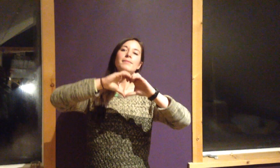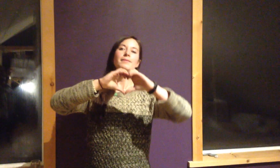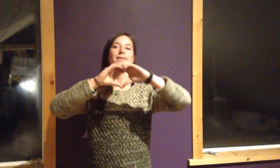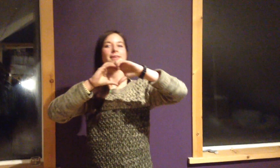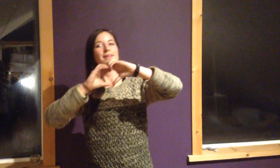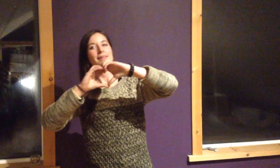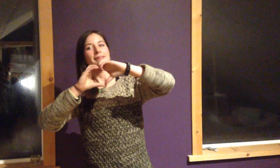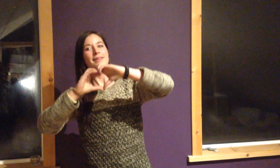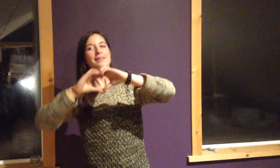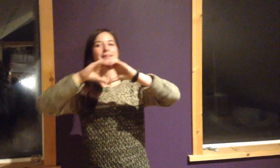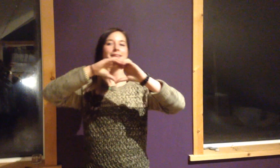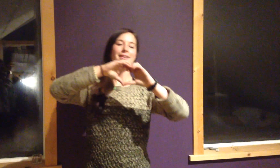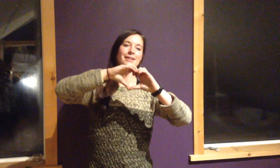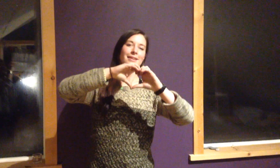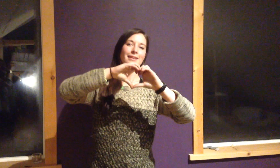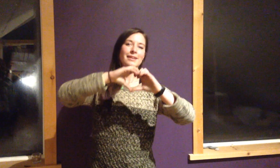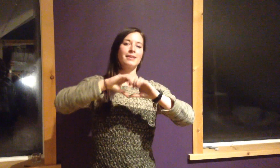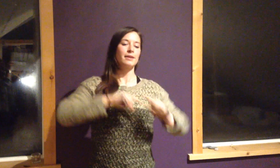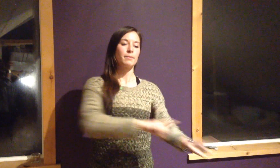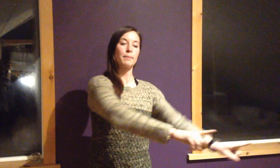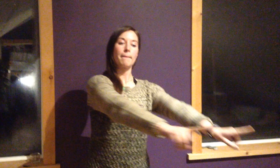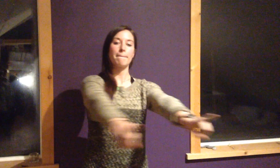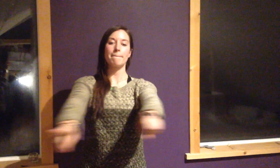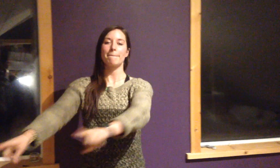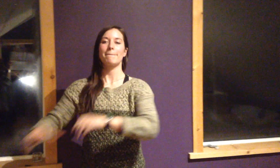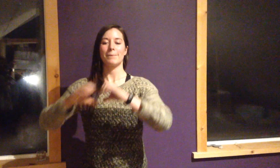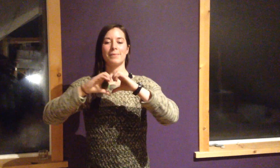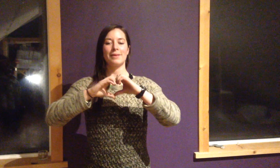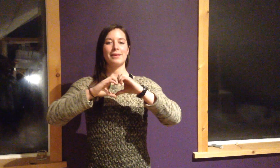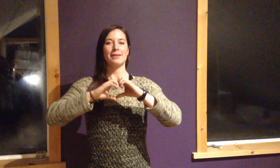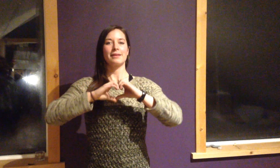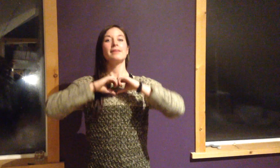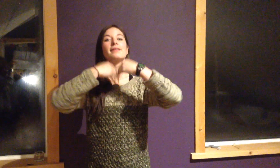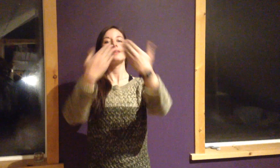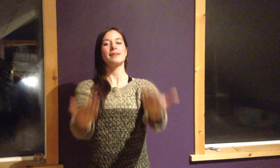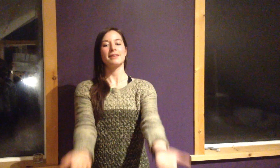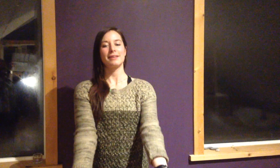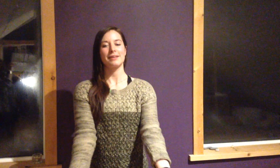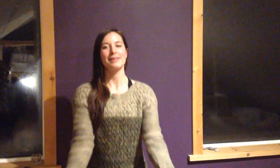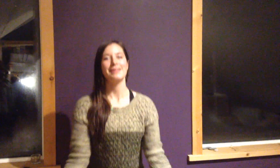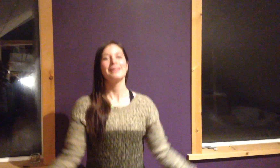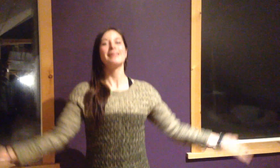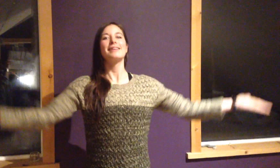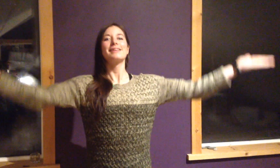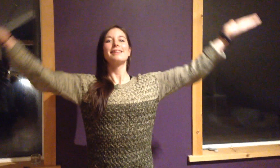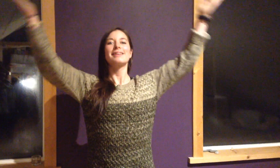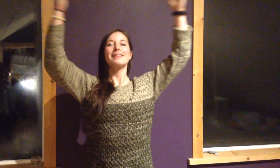love you just the same. We are here to love, serve, and love